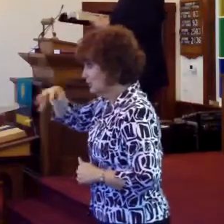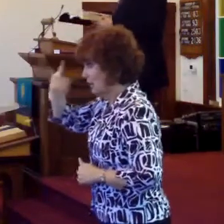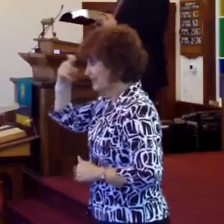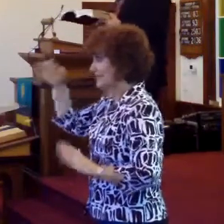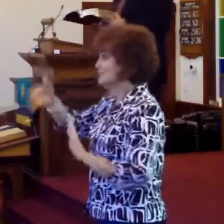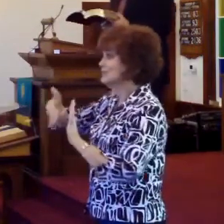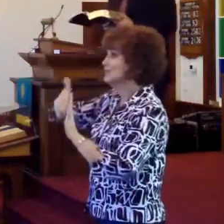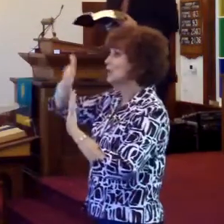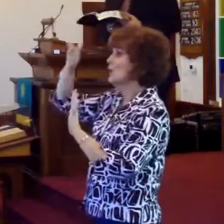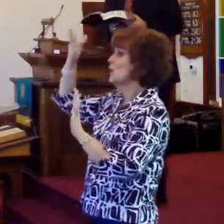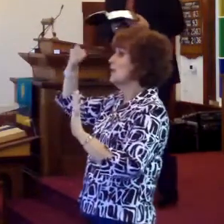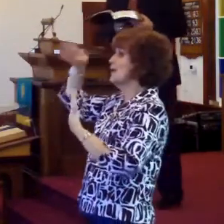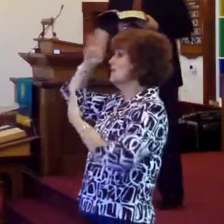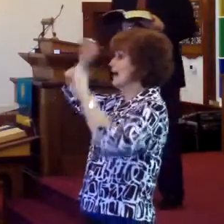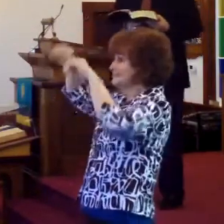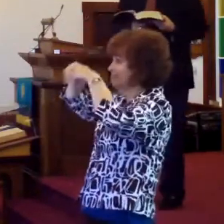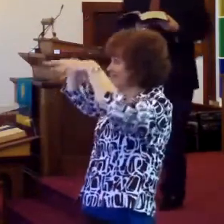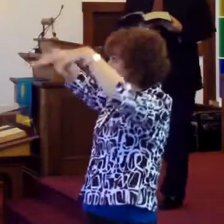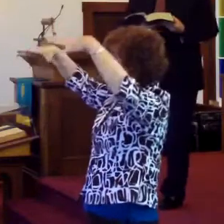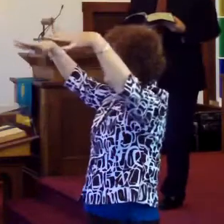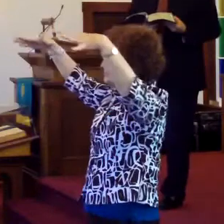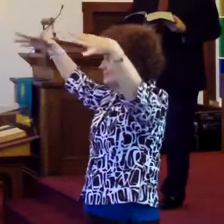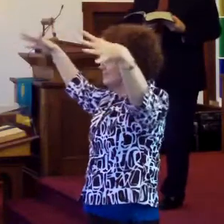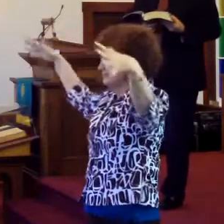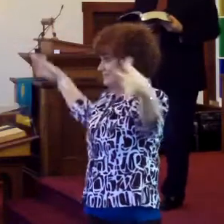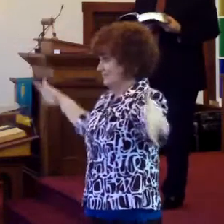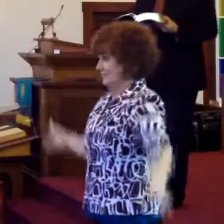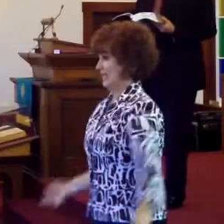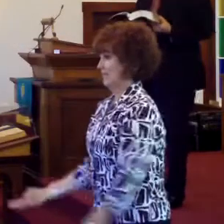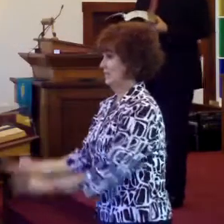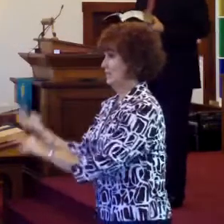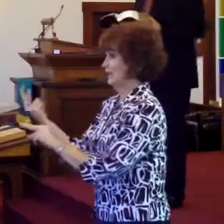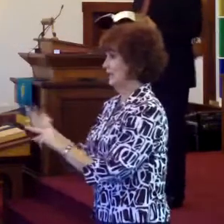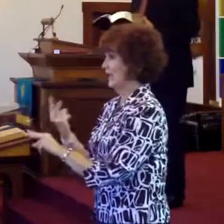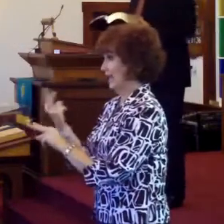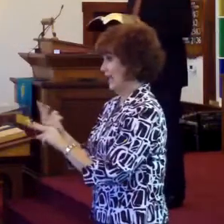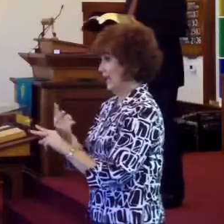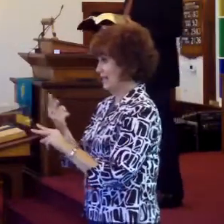the glory of God gives its light. The lamb is its lamb.